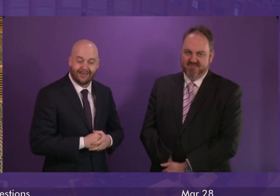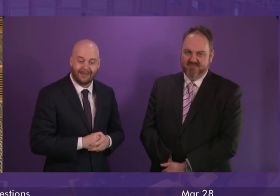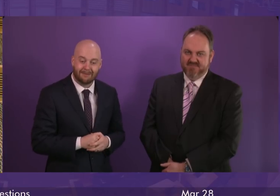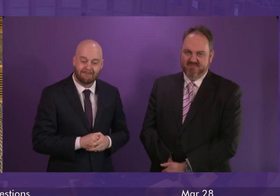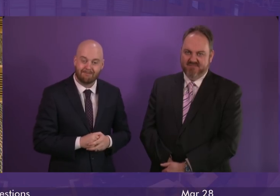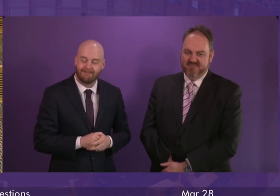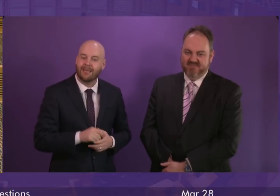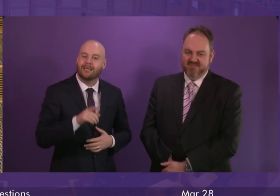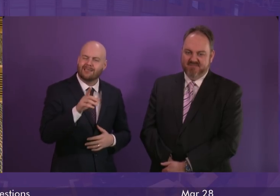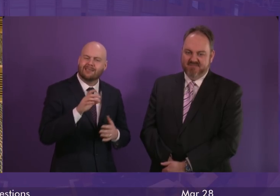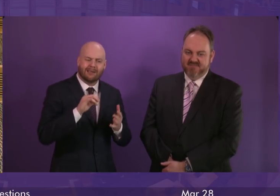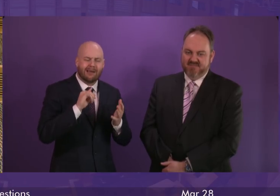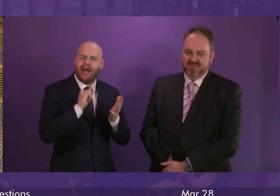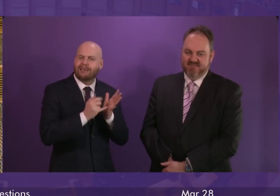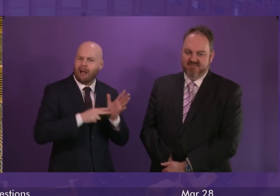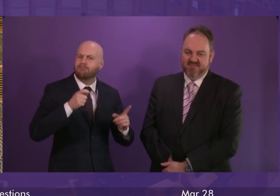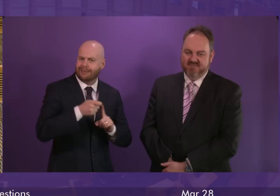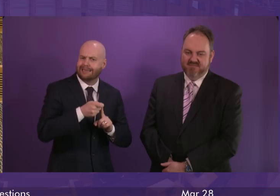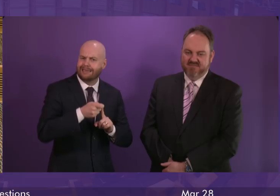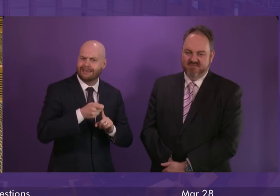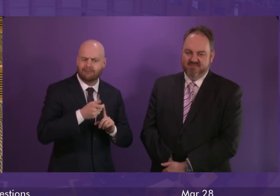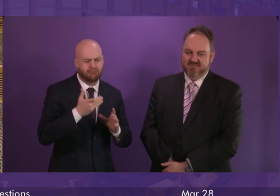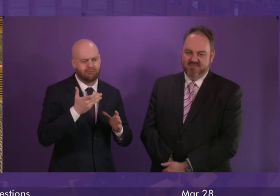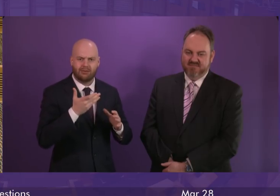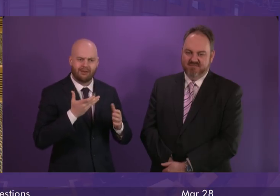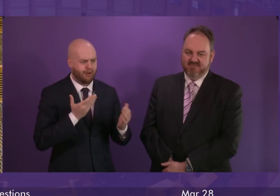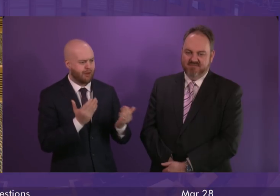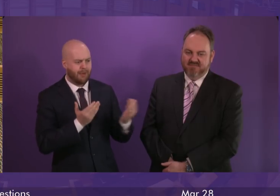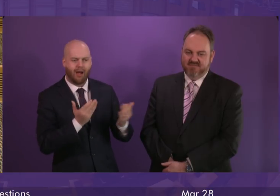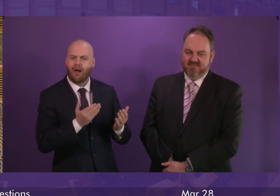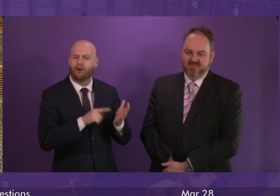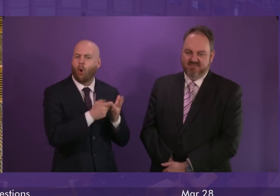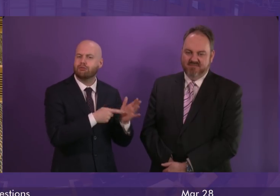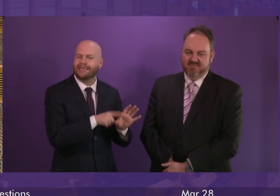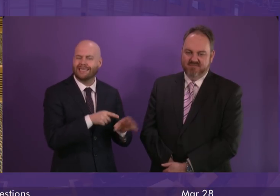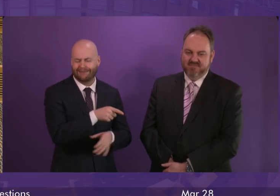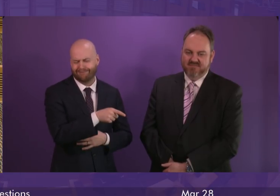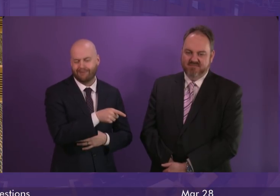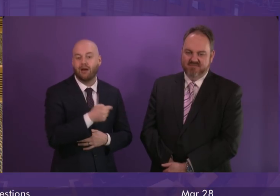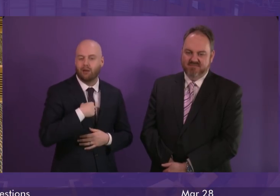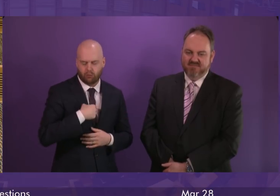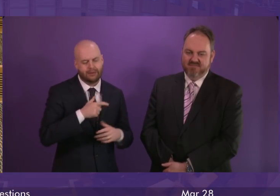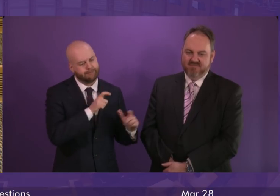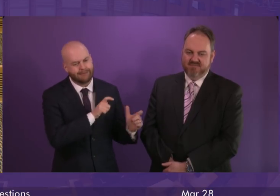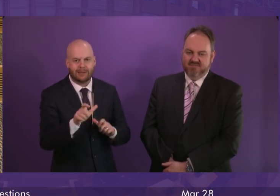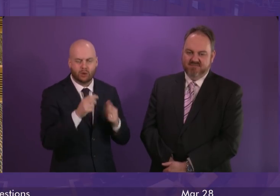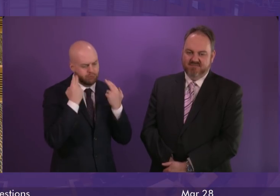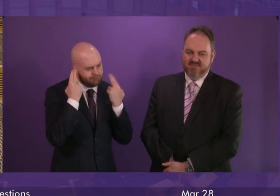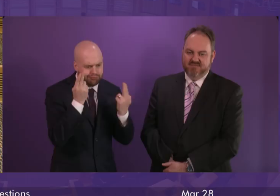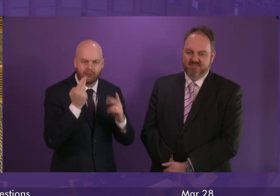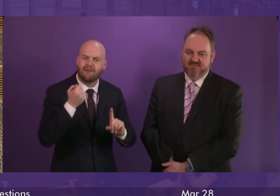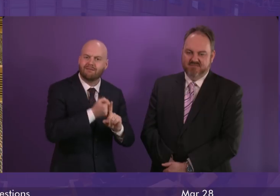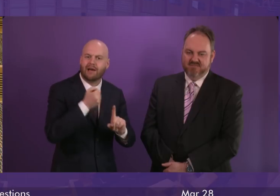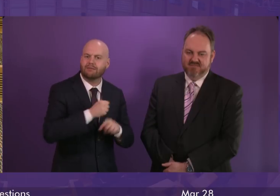the SNP, the SNP, in contrast to the Tories, will continue to stand up for Scotland's interests. That's what we have